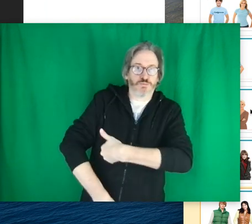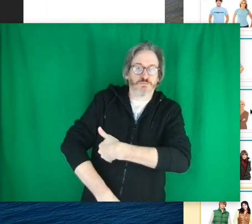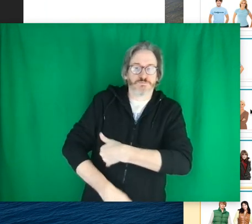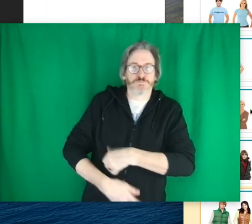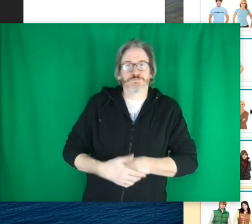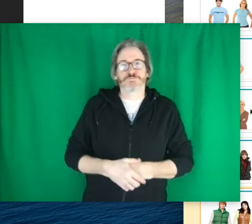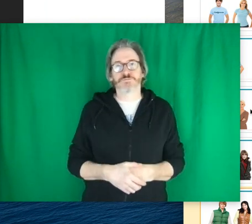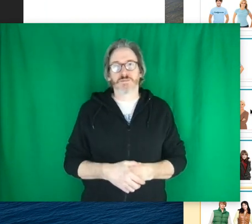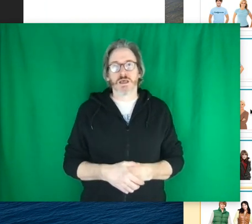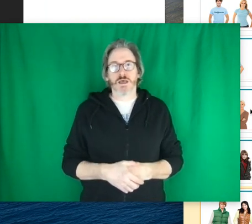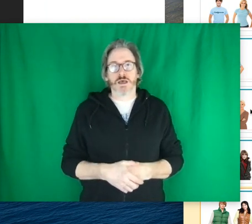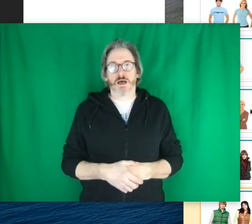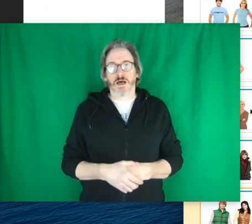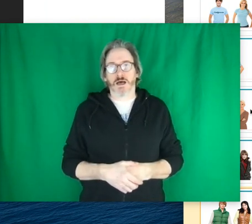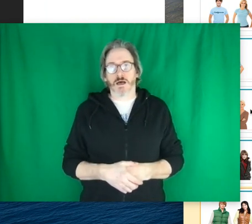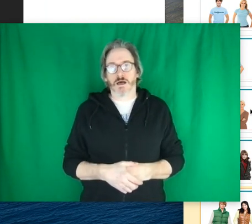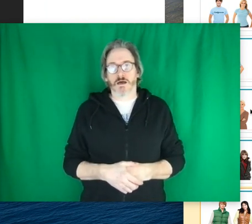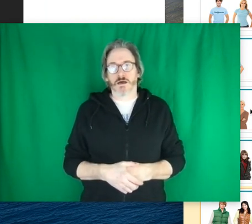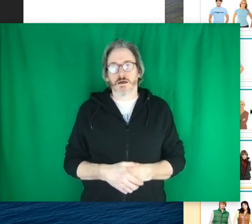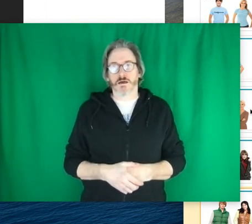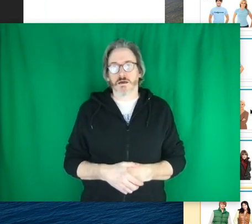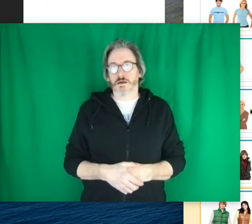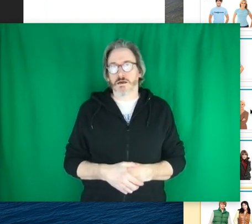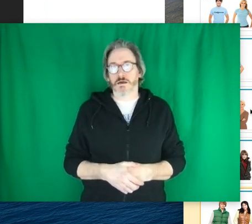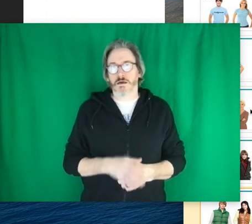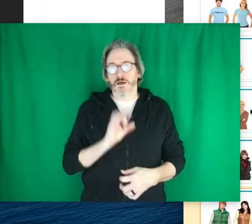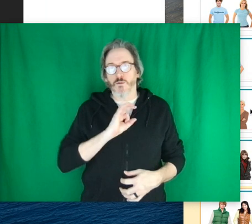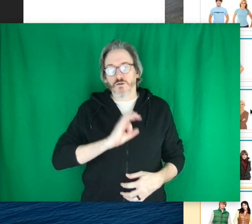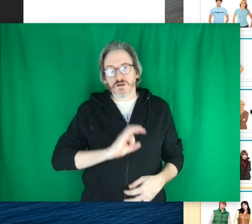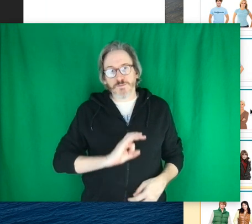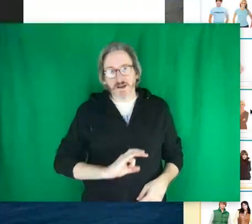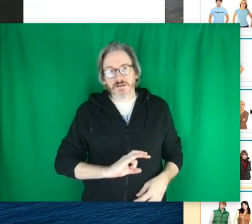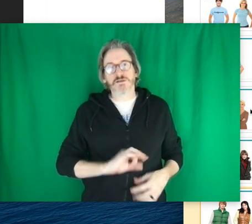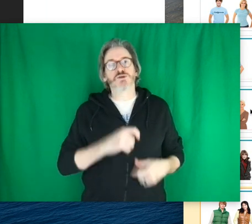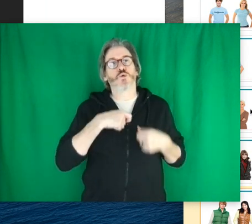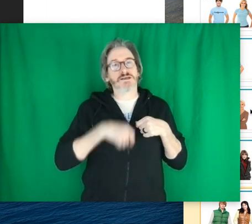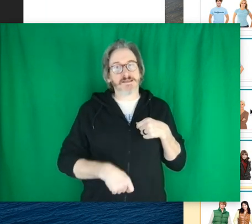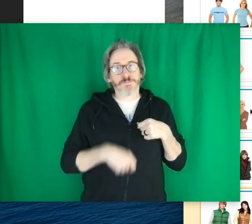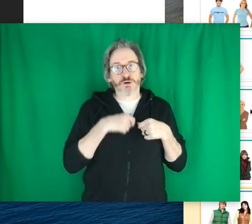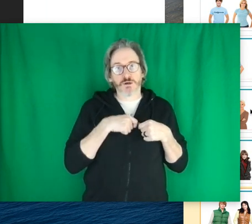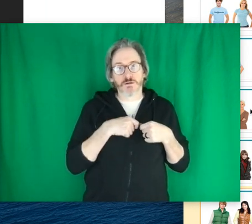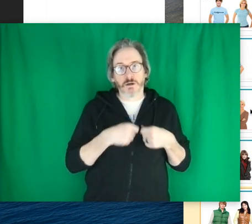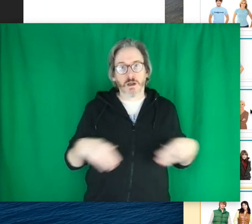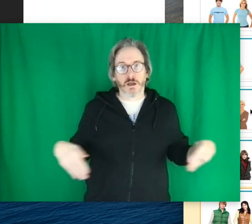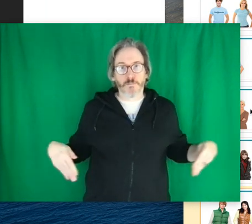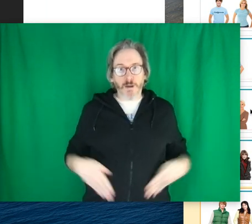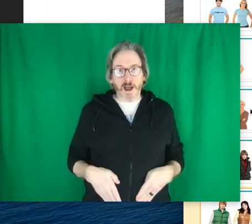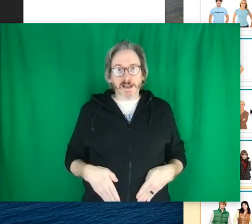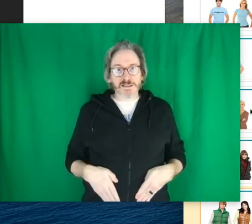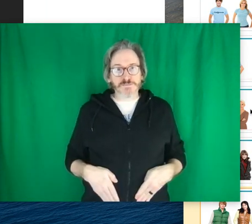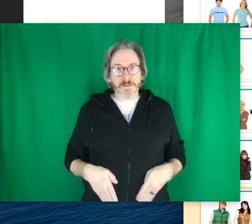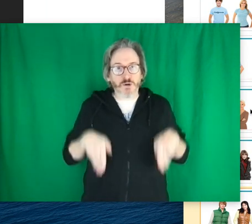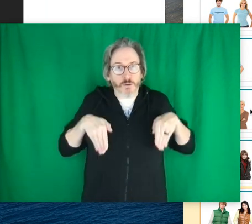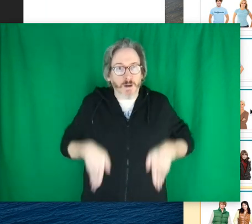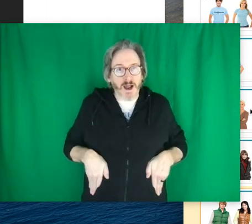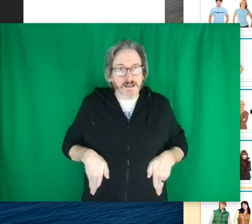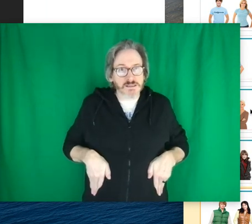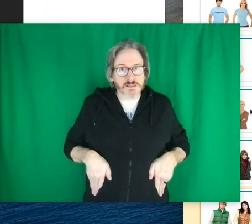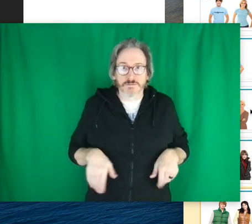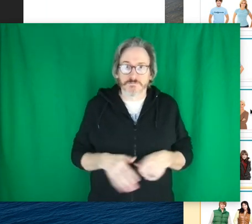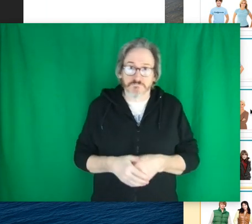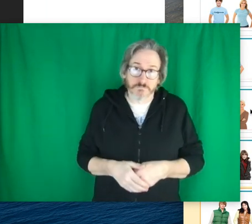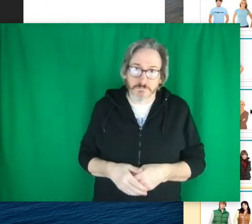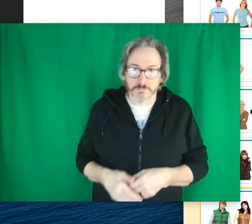whether it's buttons or a zipper, pockets maybe, or